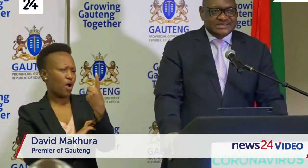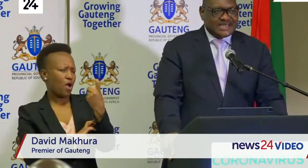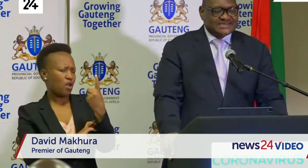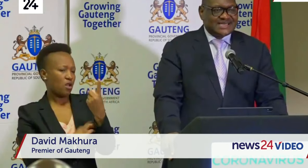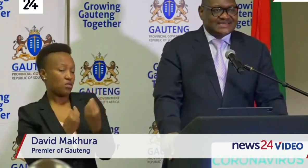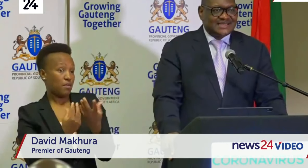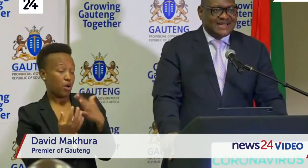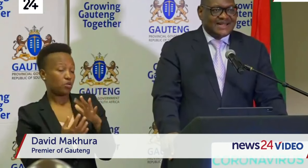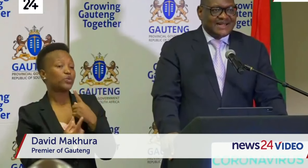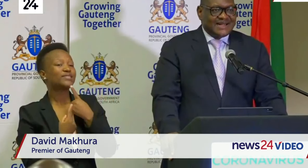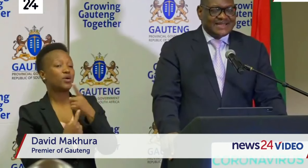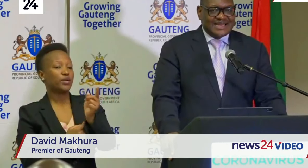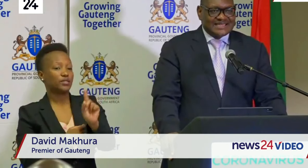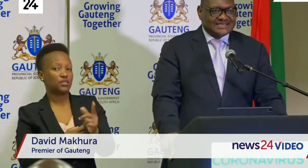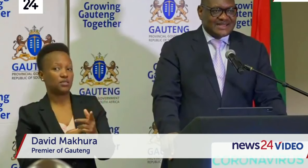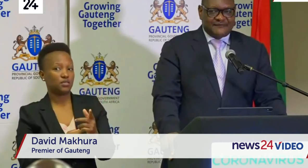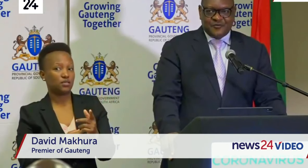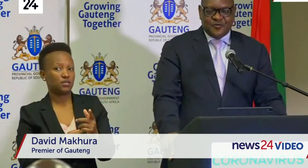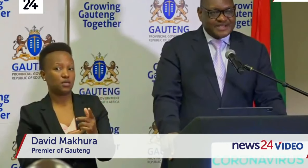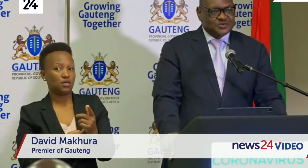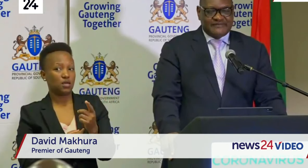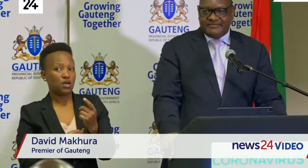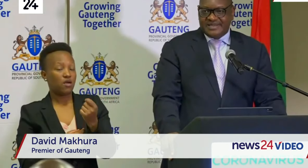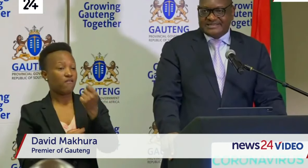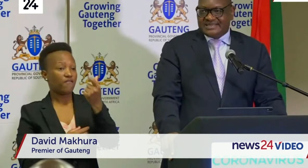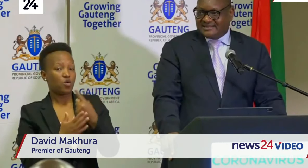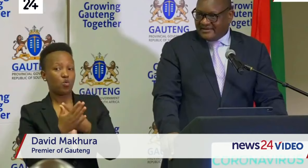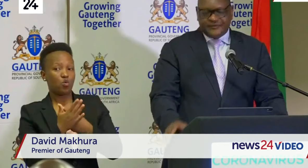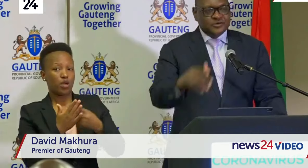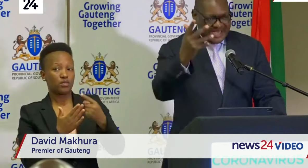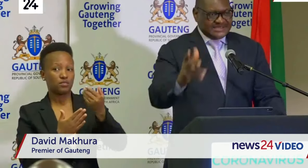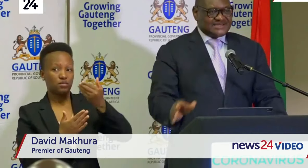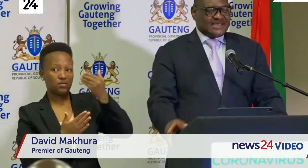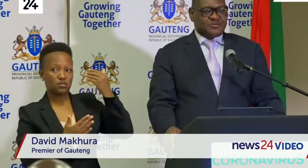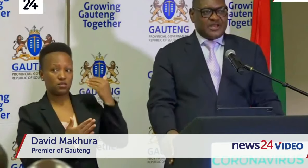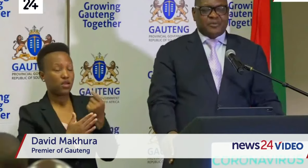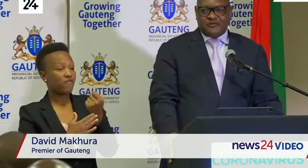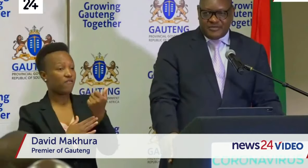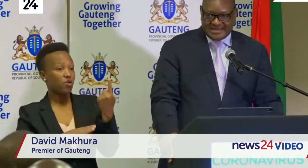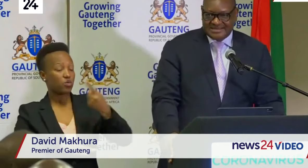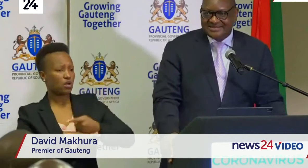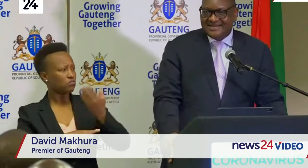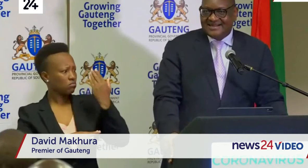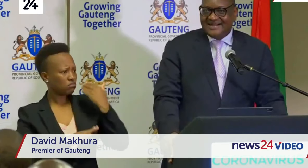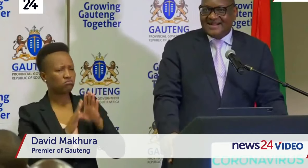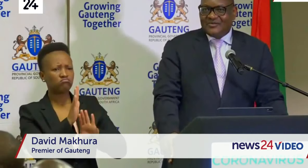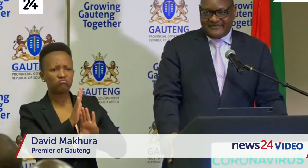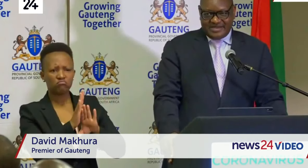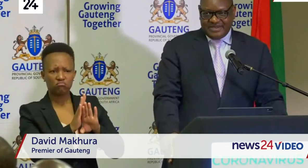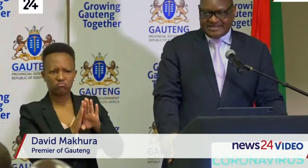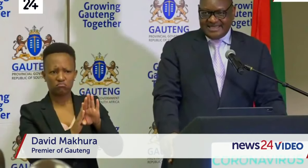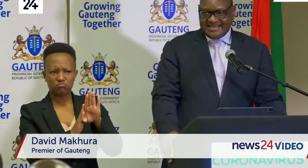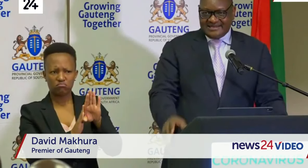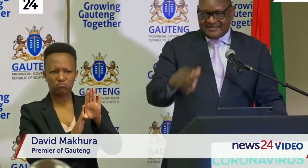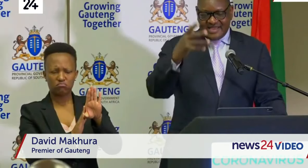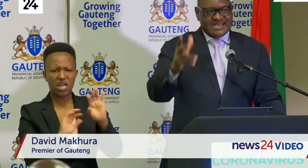say is that in the last few weeks we haven't been seen, few days there's been improvement, we haven't